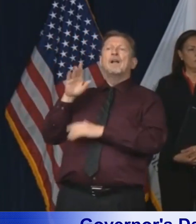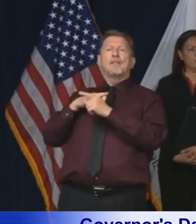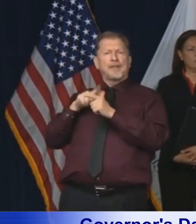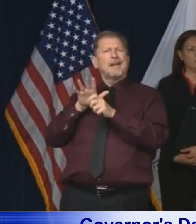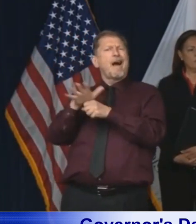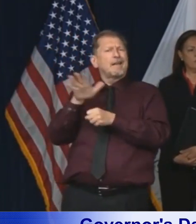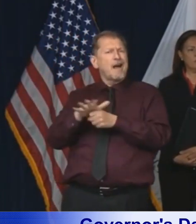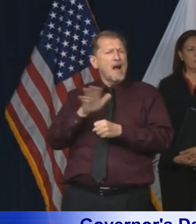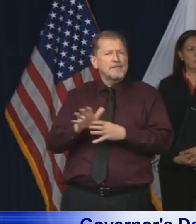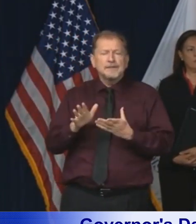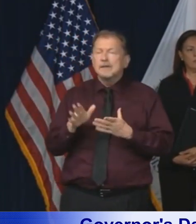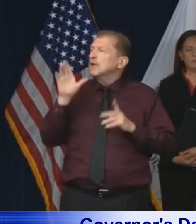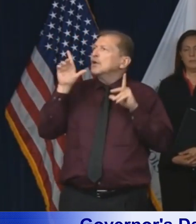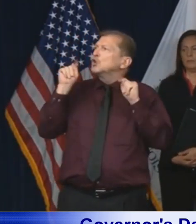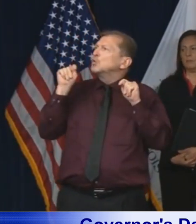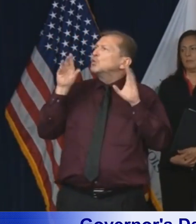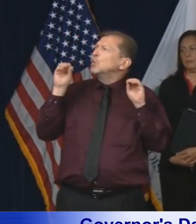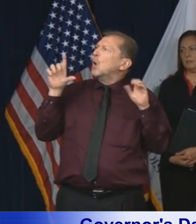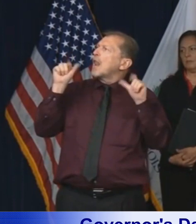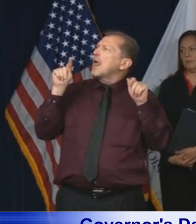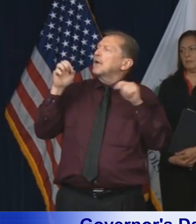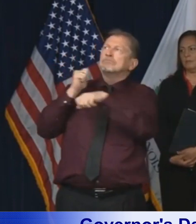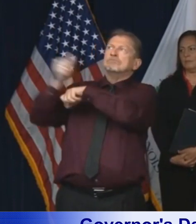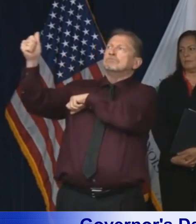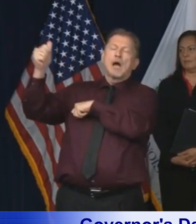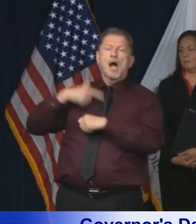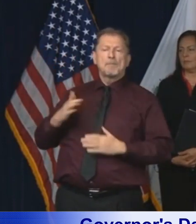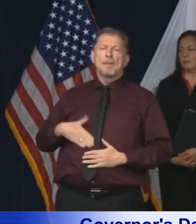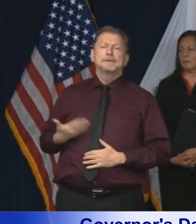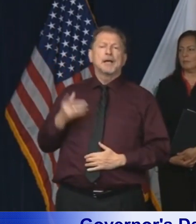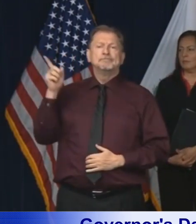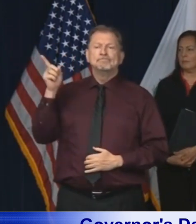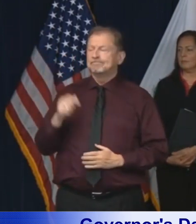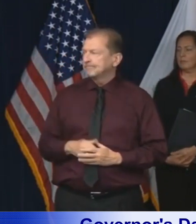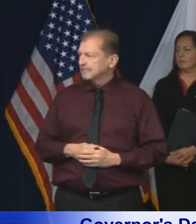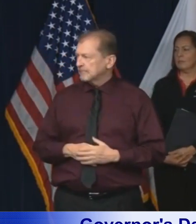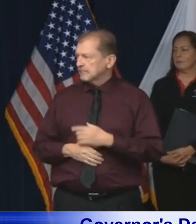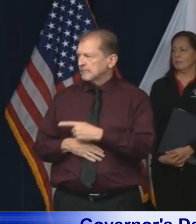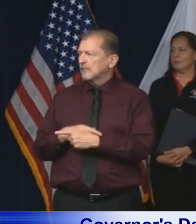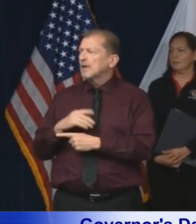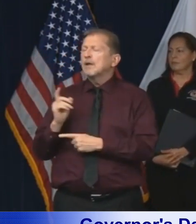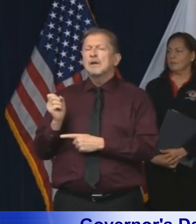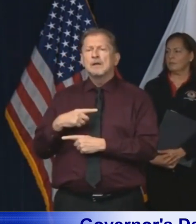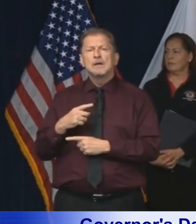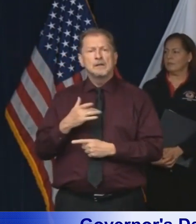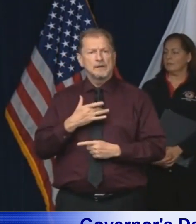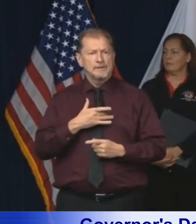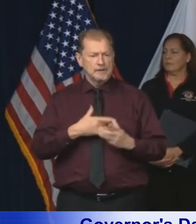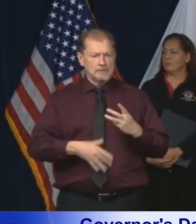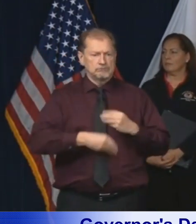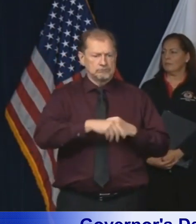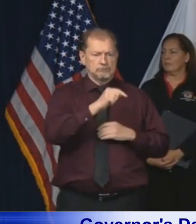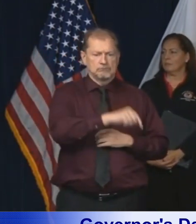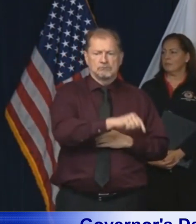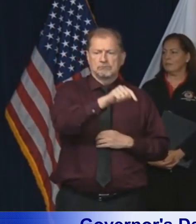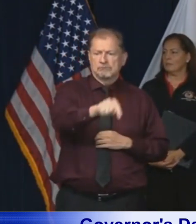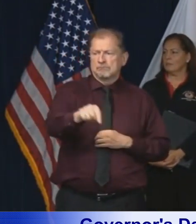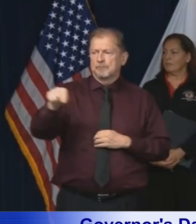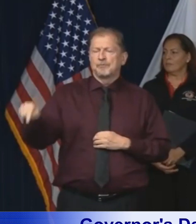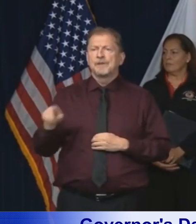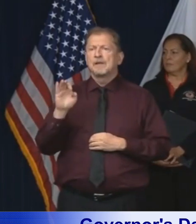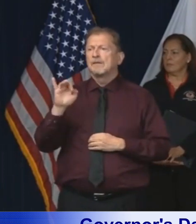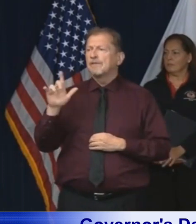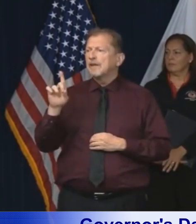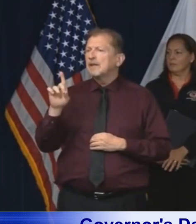but we're not. And it's very upsetting. How many additional field hospitals do you expect to get up and running in the next two weeks?